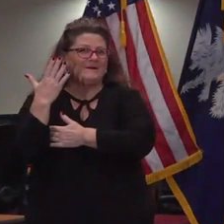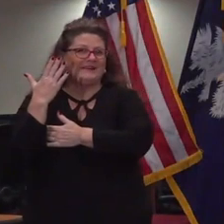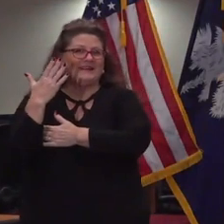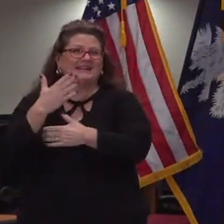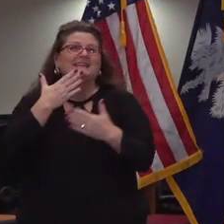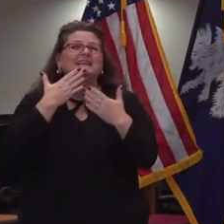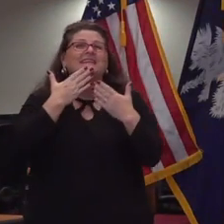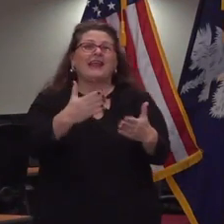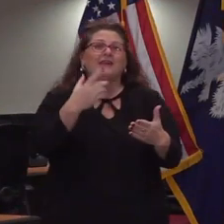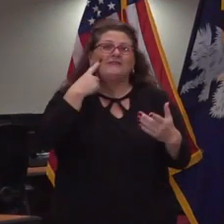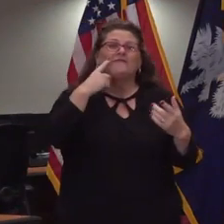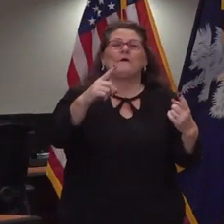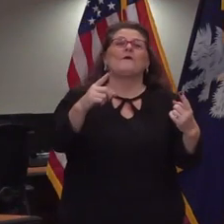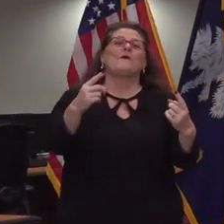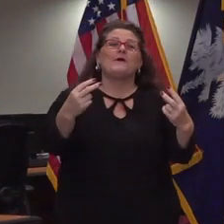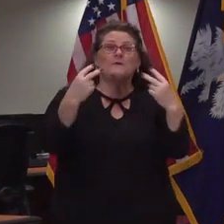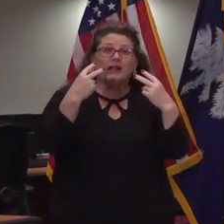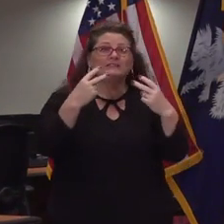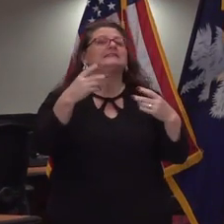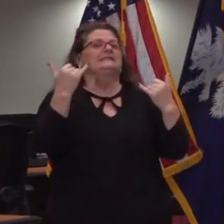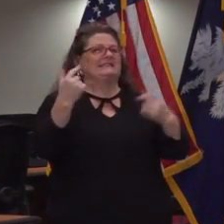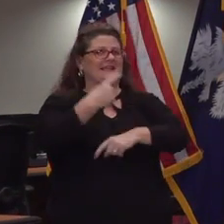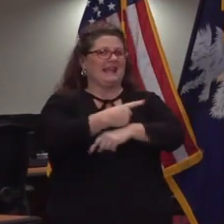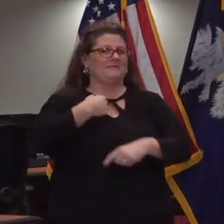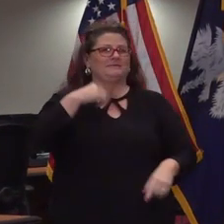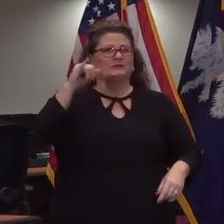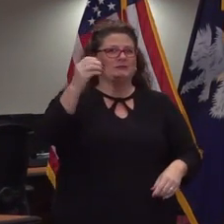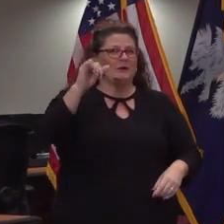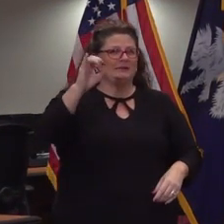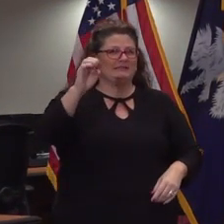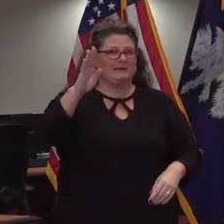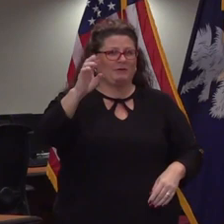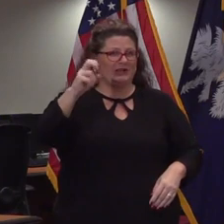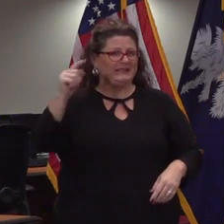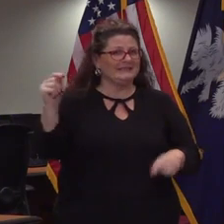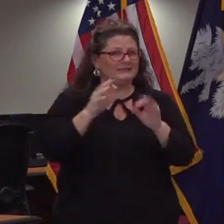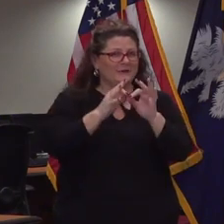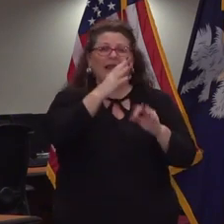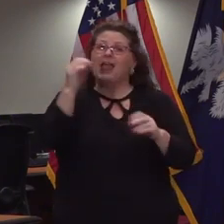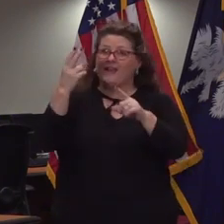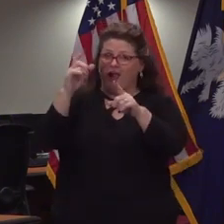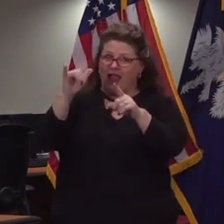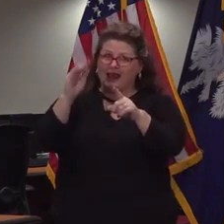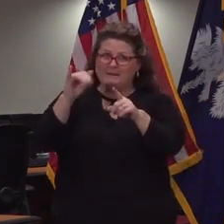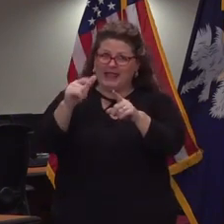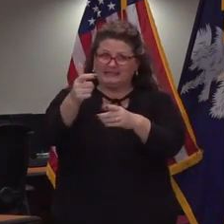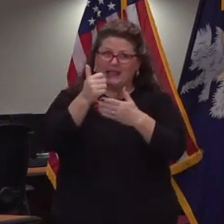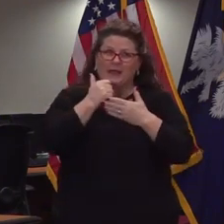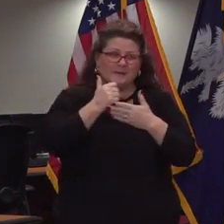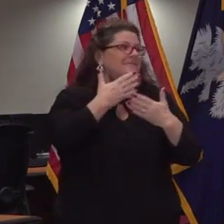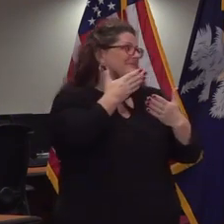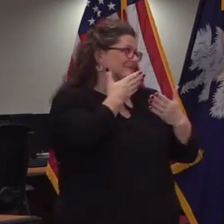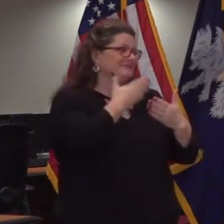Thank you for coming again we have signing today Josie McDaniel Burkett and Holly May and we appreciate